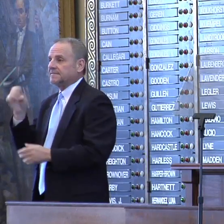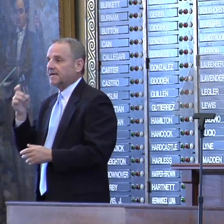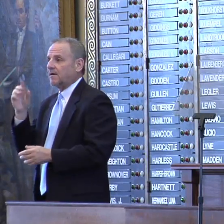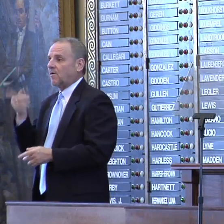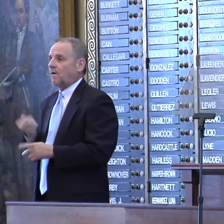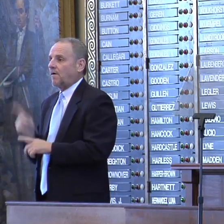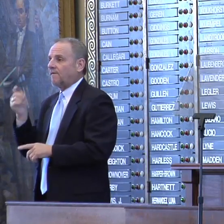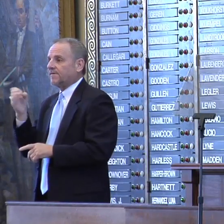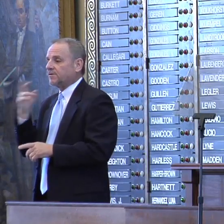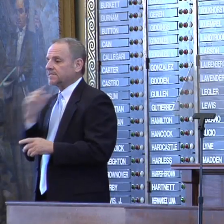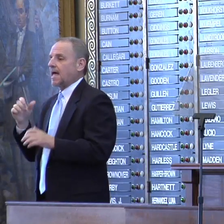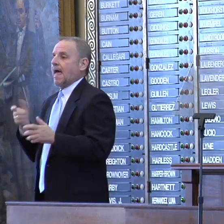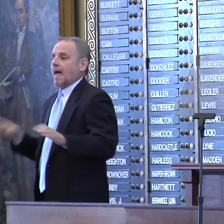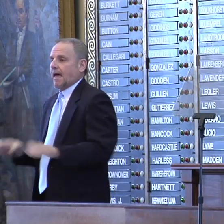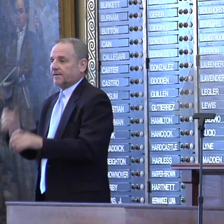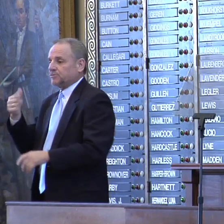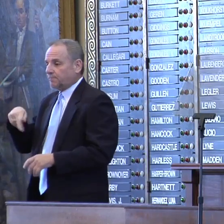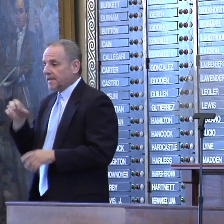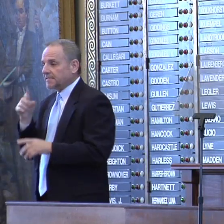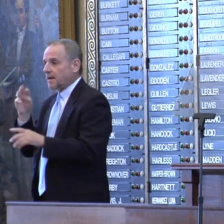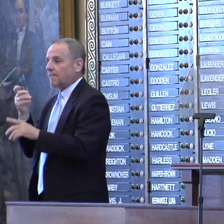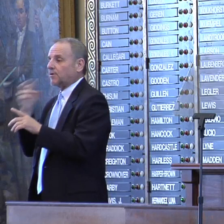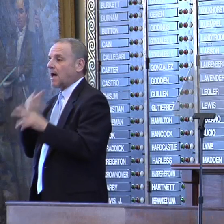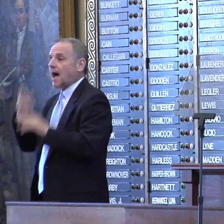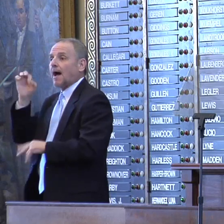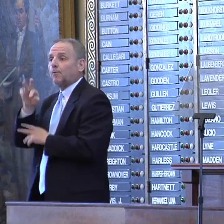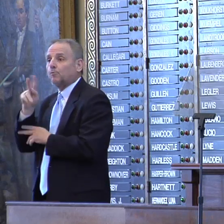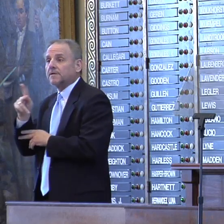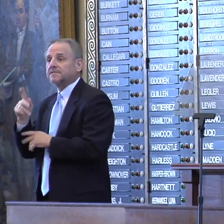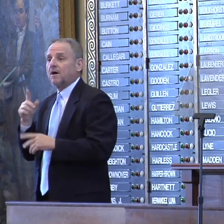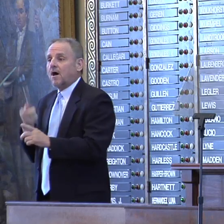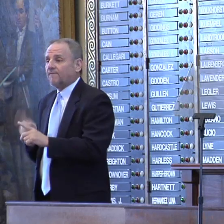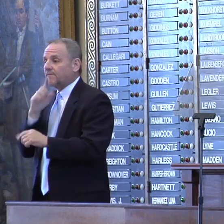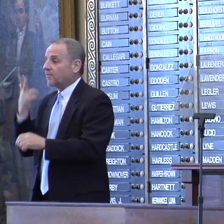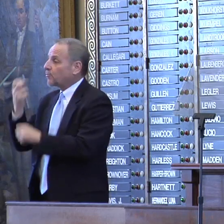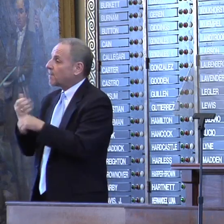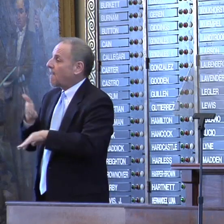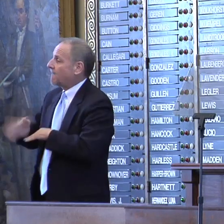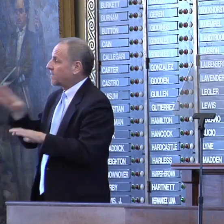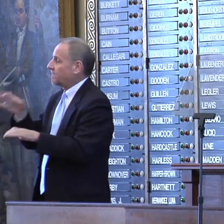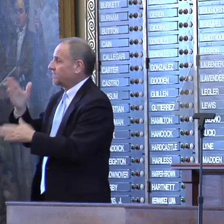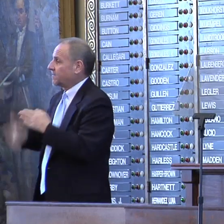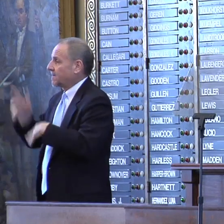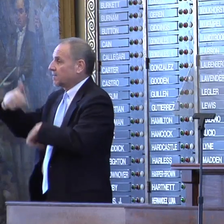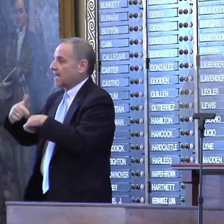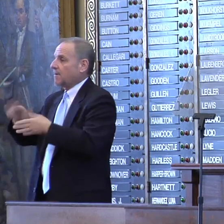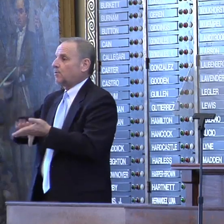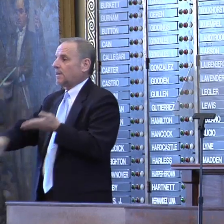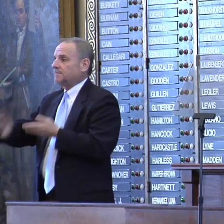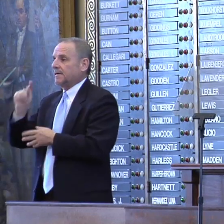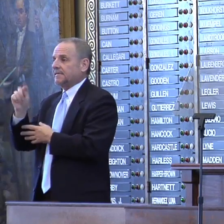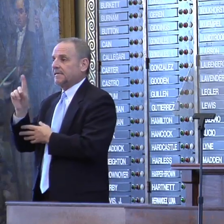active GPS monitoring of high risk offenders for three years after they've done their time and been released by